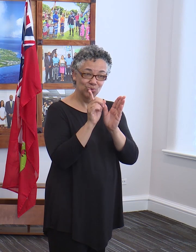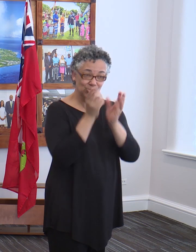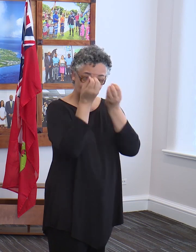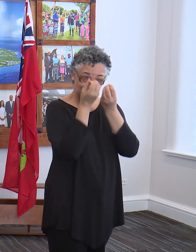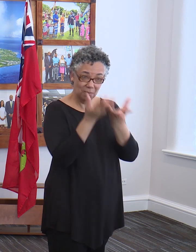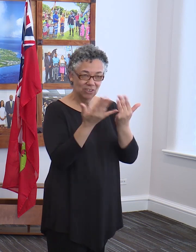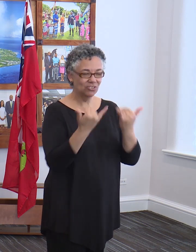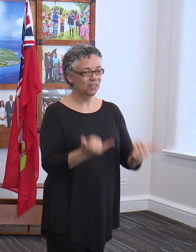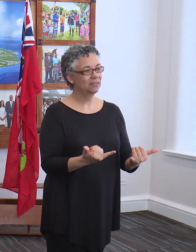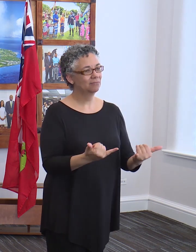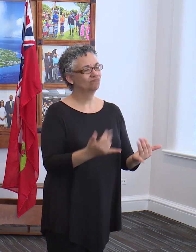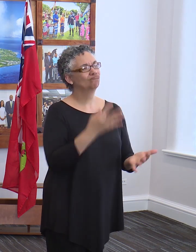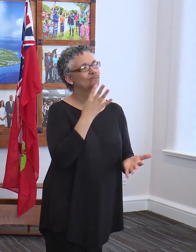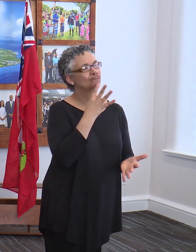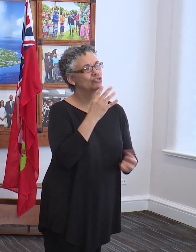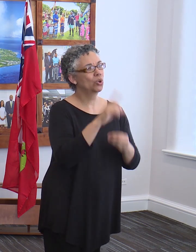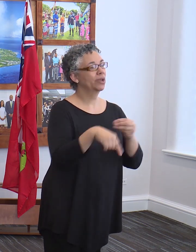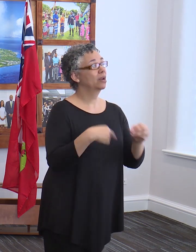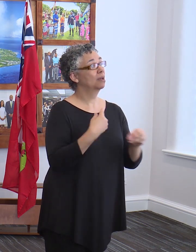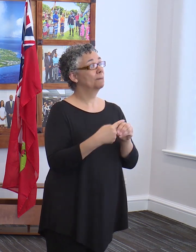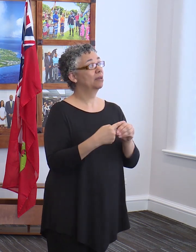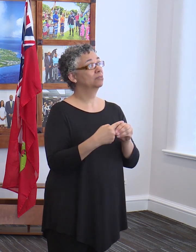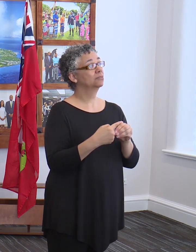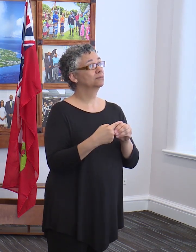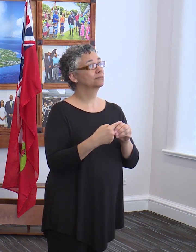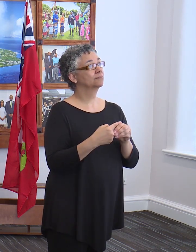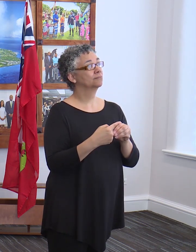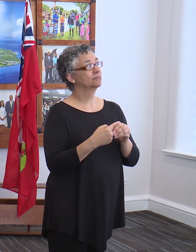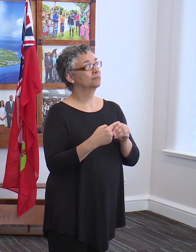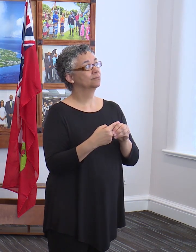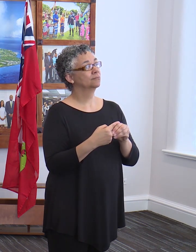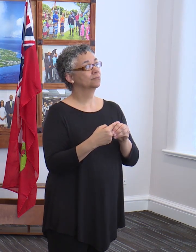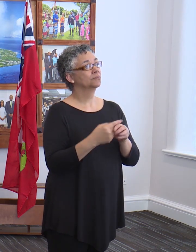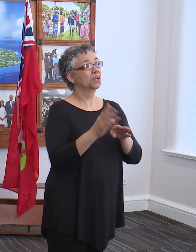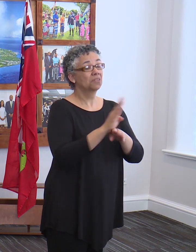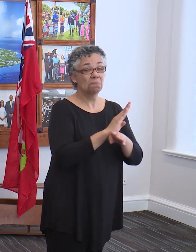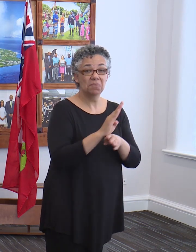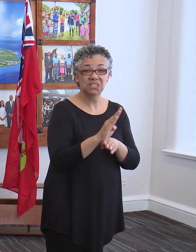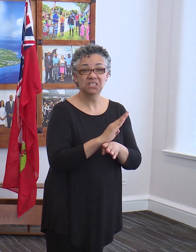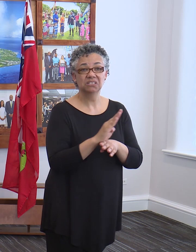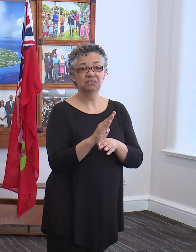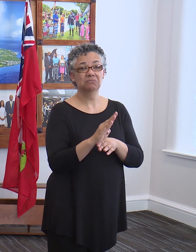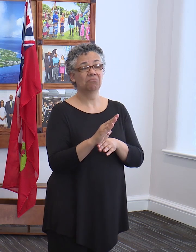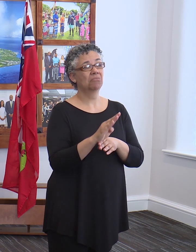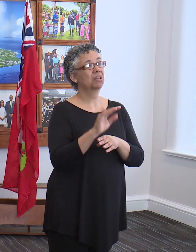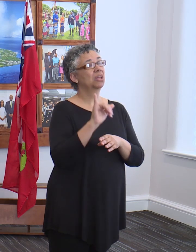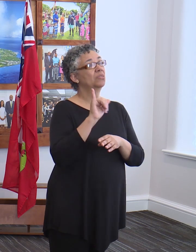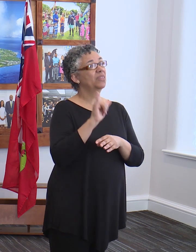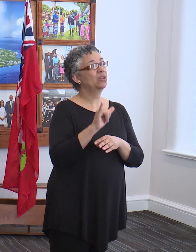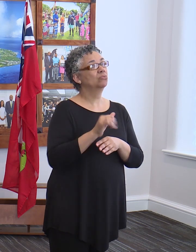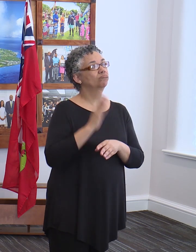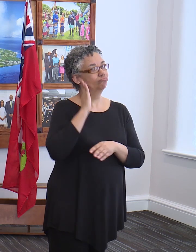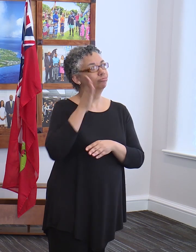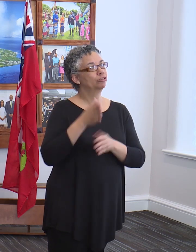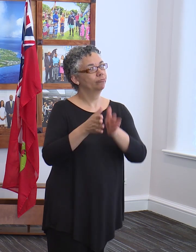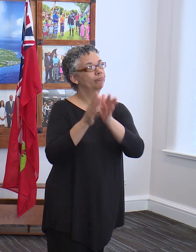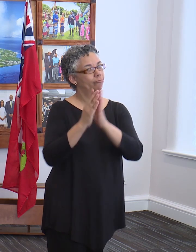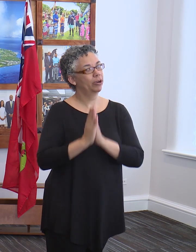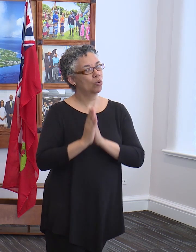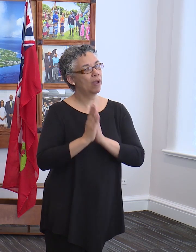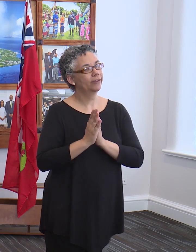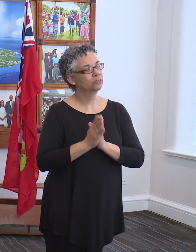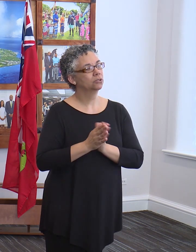about the items, the businesses, which will be asked to close their operations